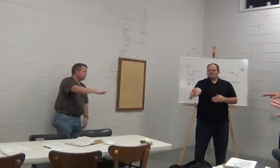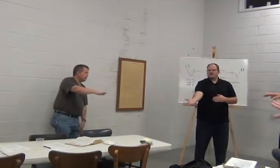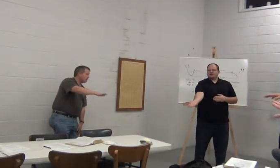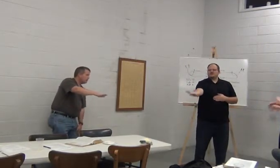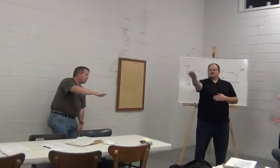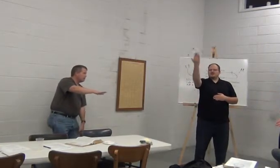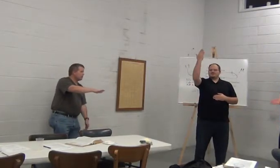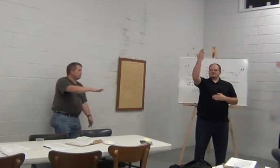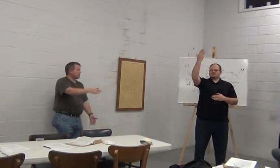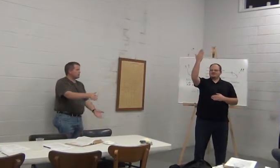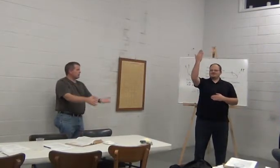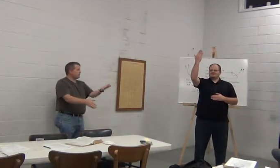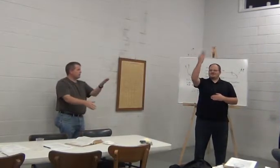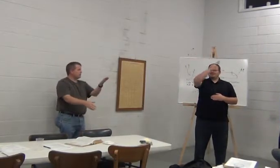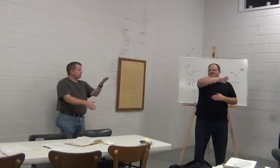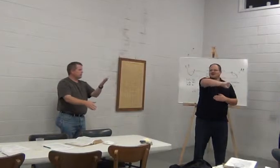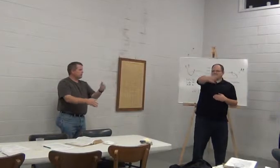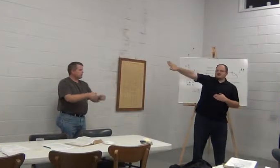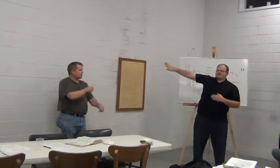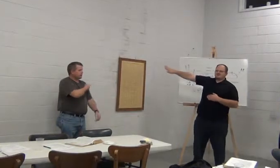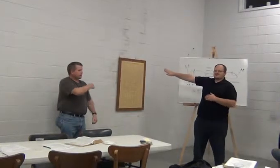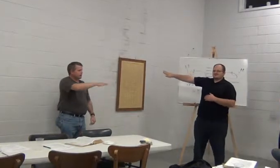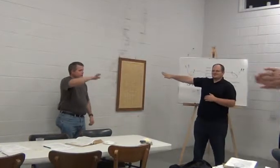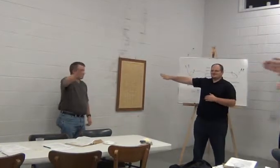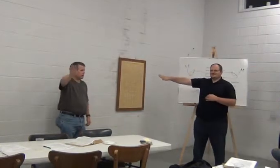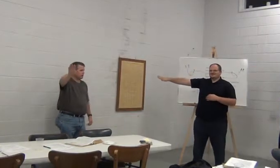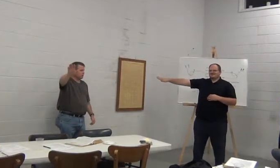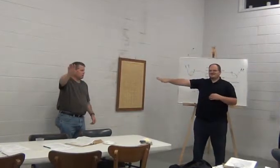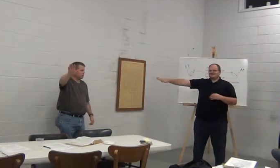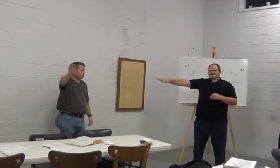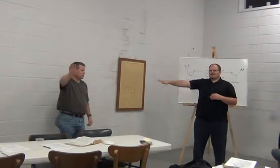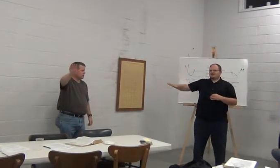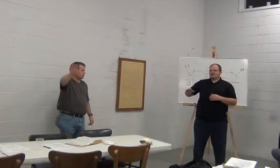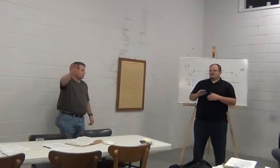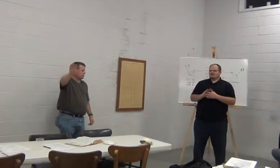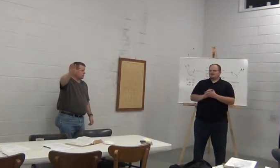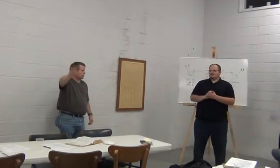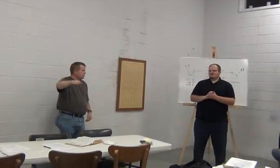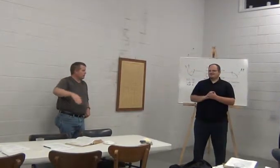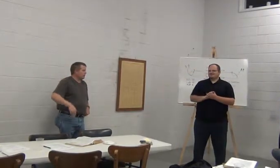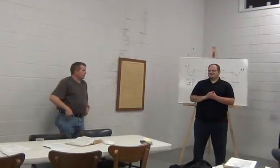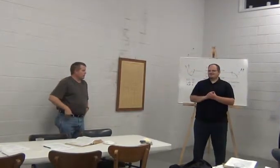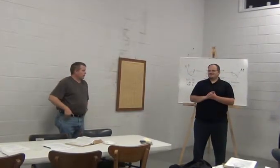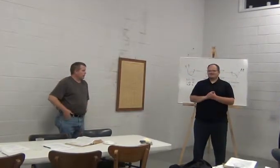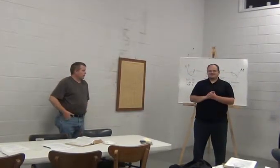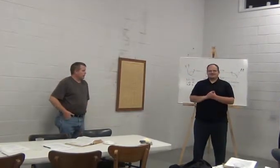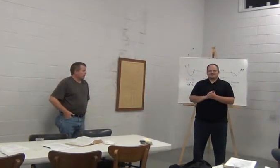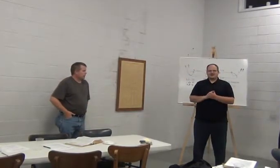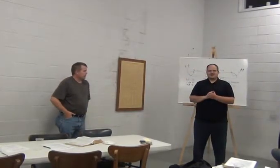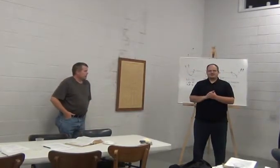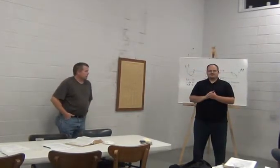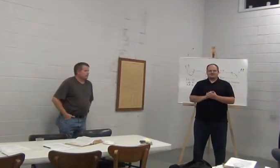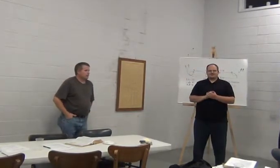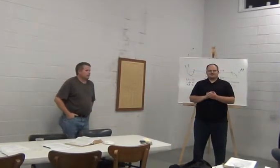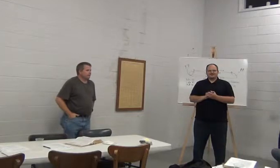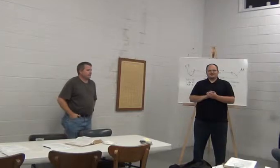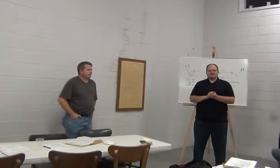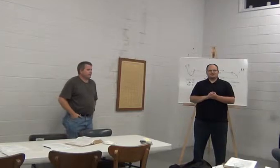Raise the dead. Cast out demons. Have you ever met a demon? I'm sure I have. I have. In the